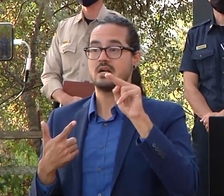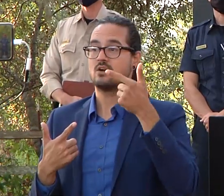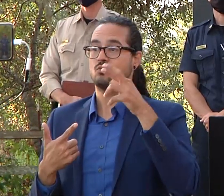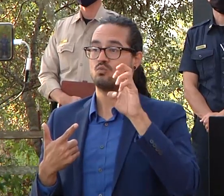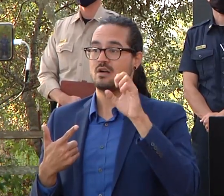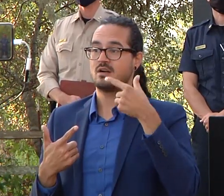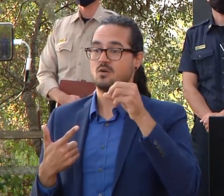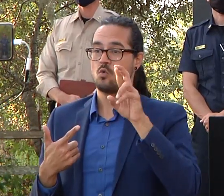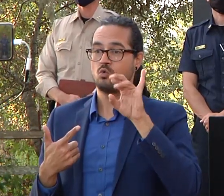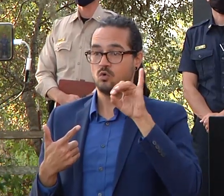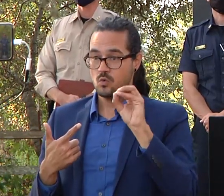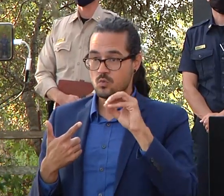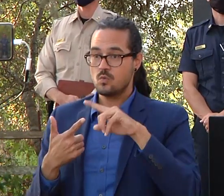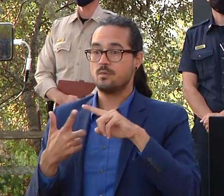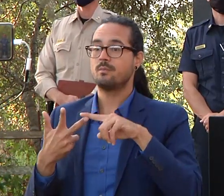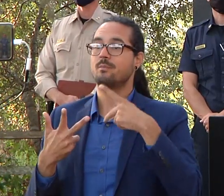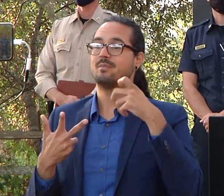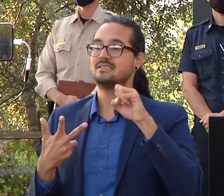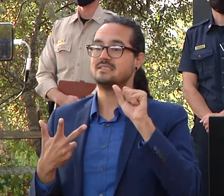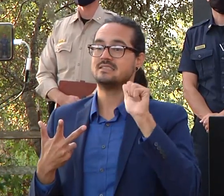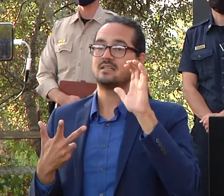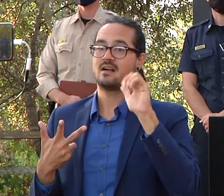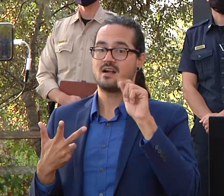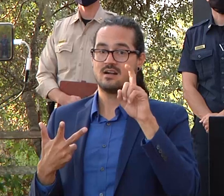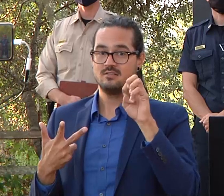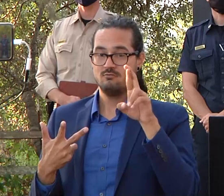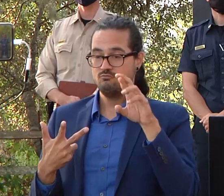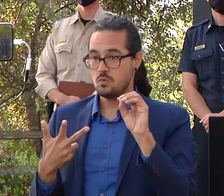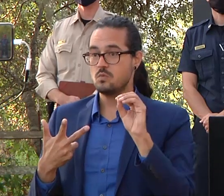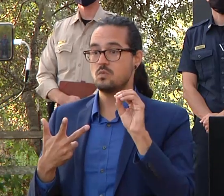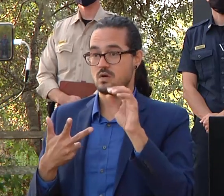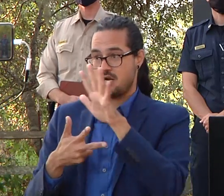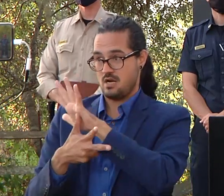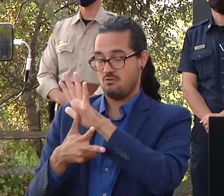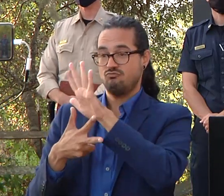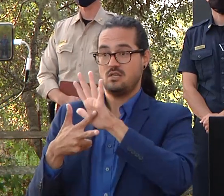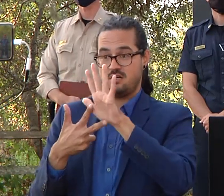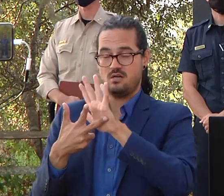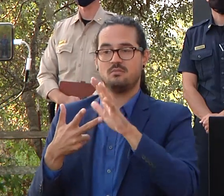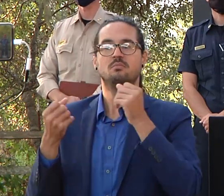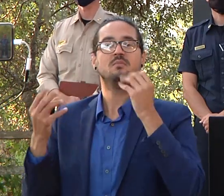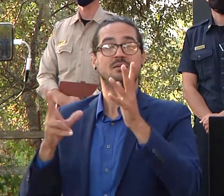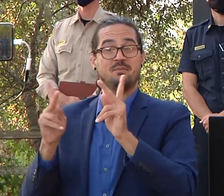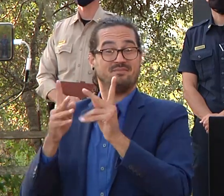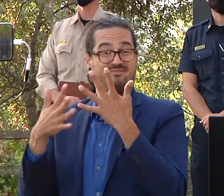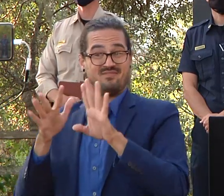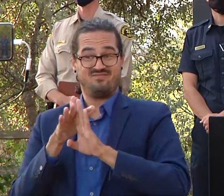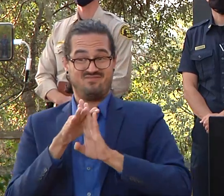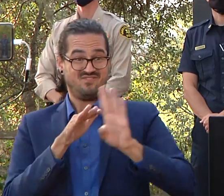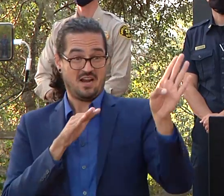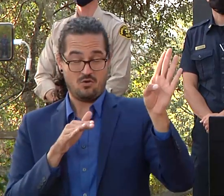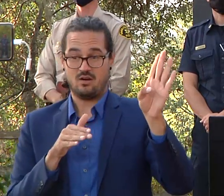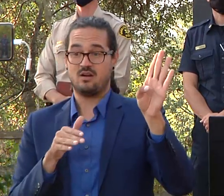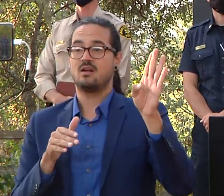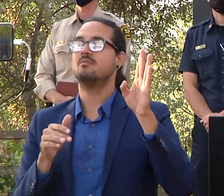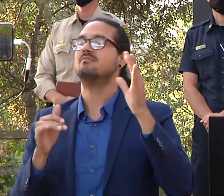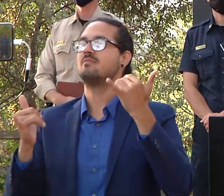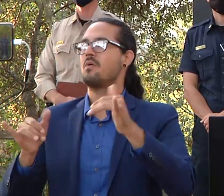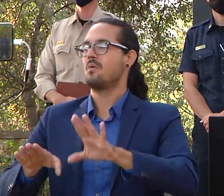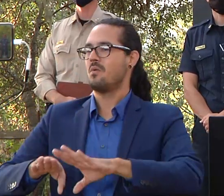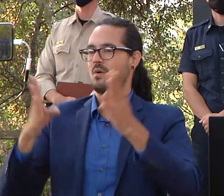many of those evacuated in our county are now moving back home and i want to go over again the areas that we reopened